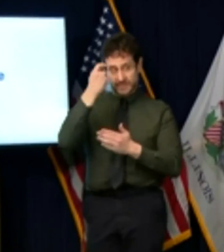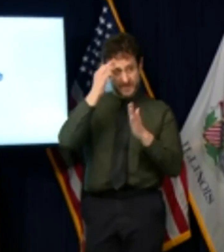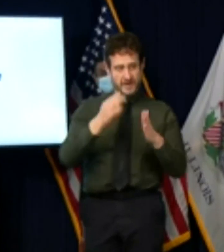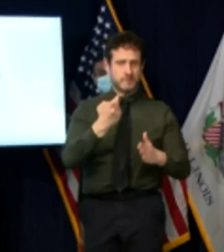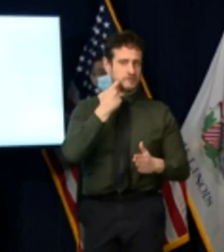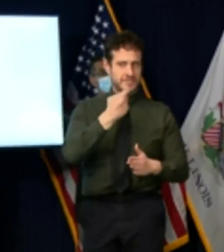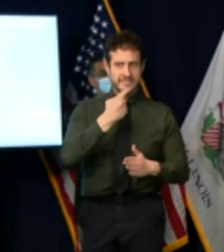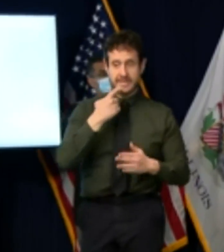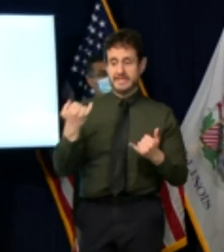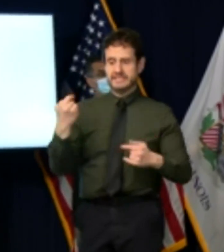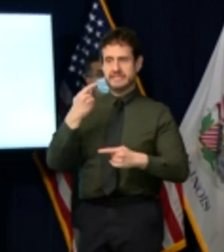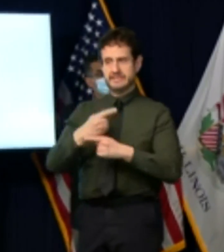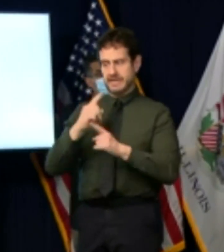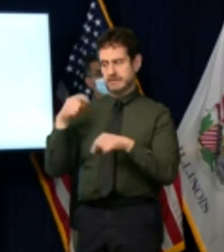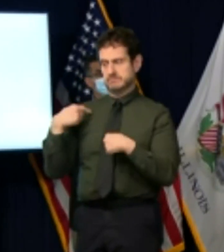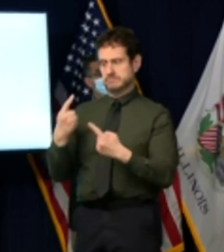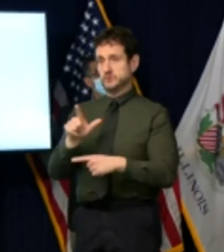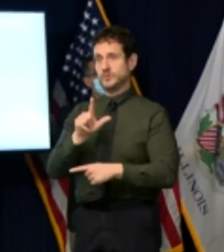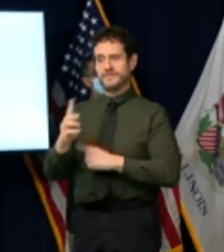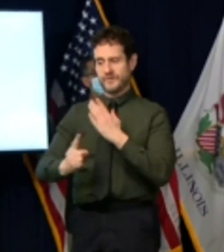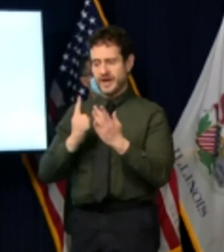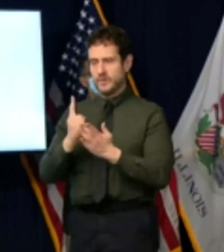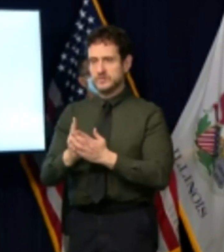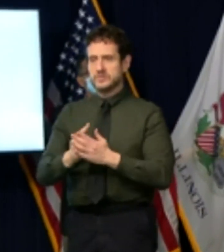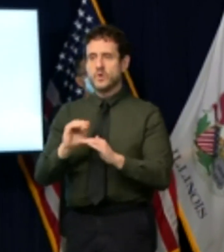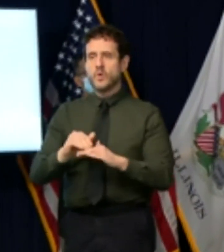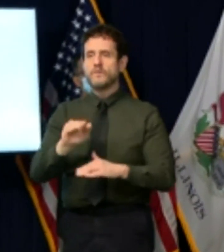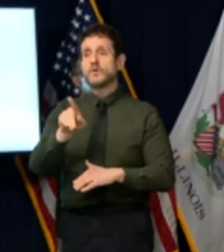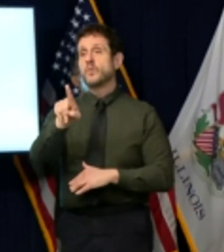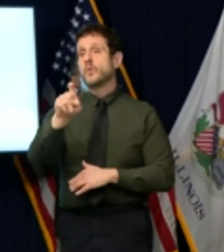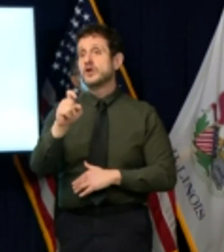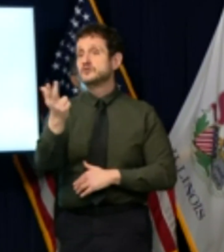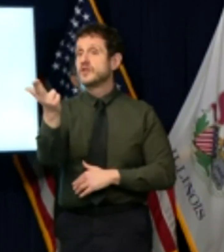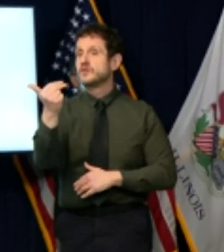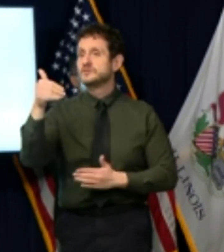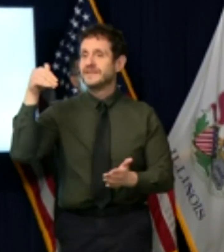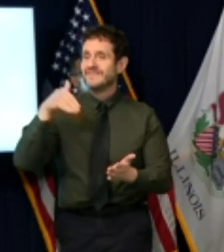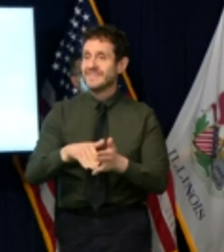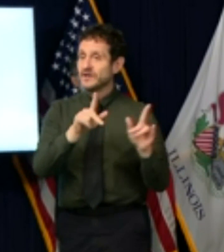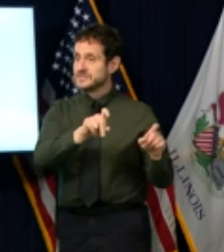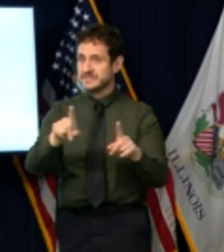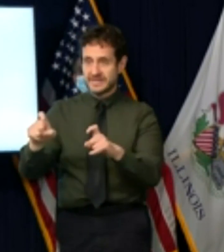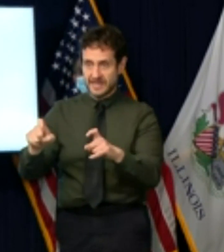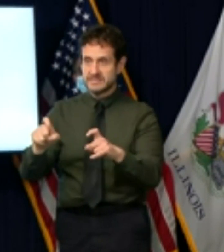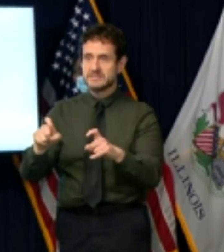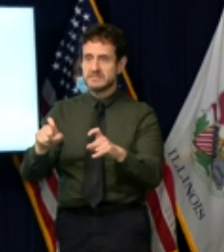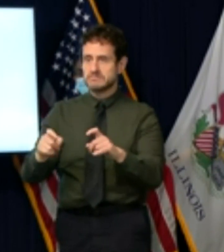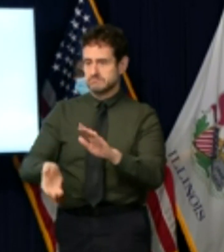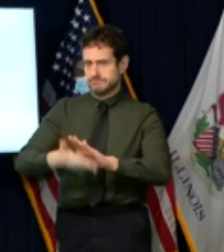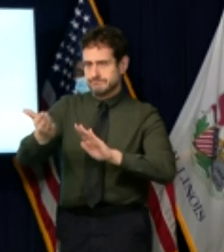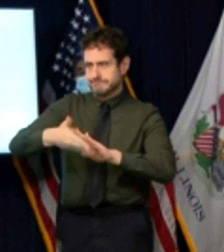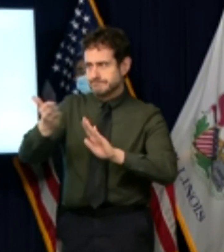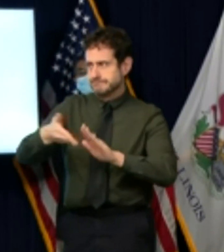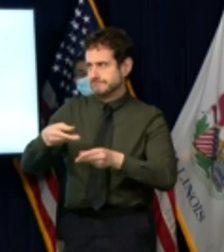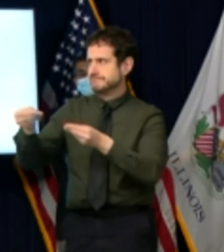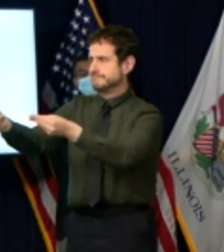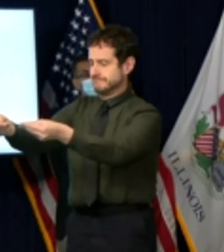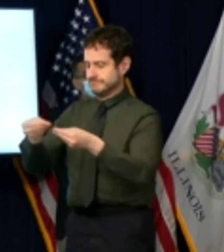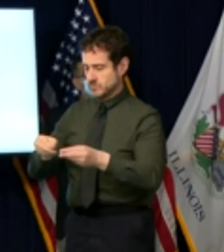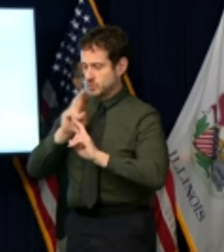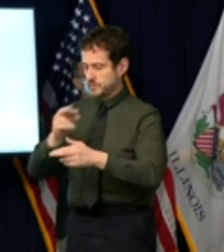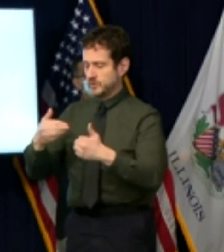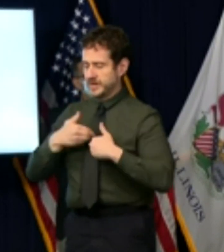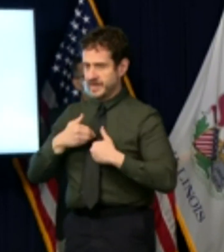mentioned today more than 113 tests 113 000 tests have been reported for a total of almost 9